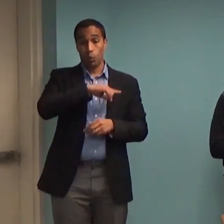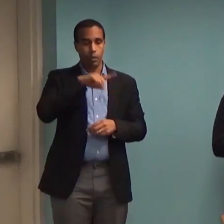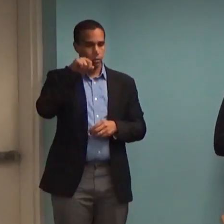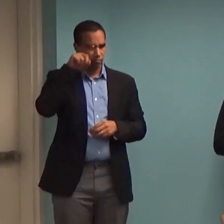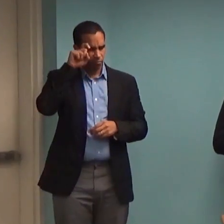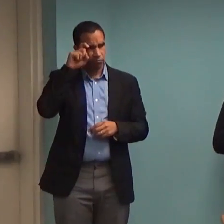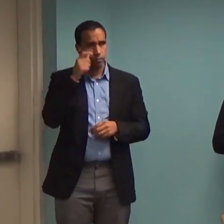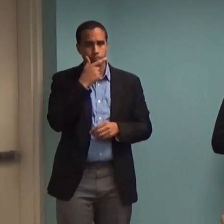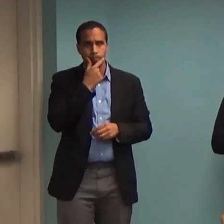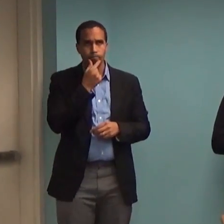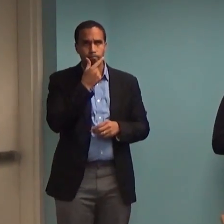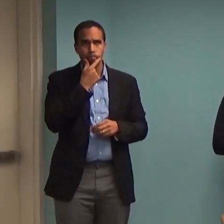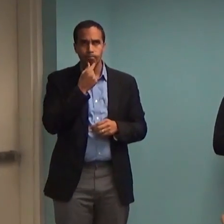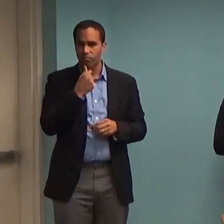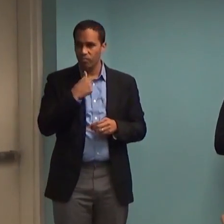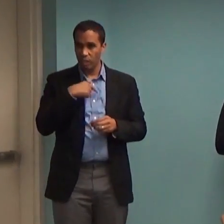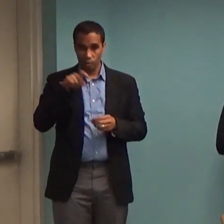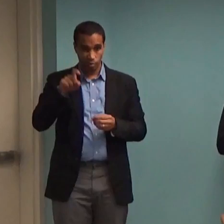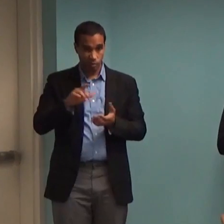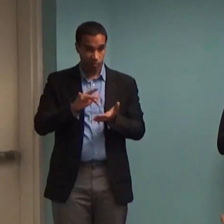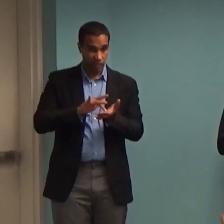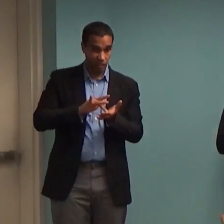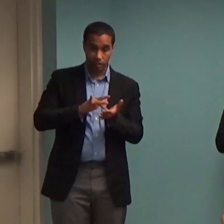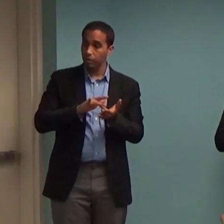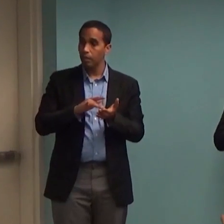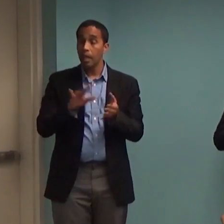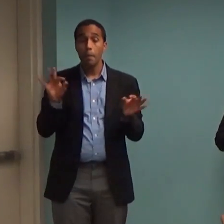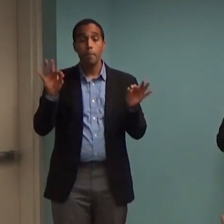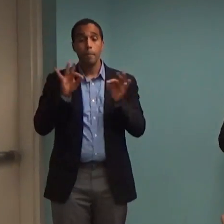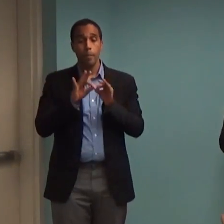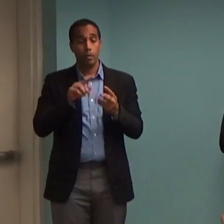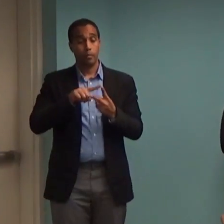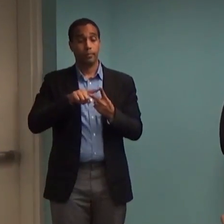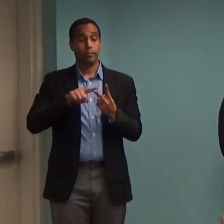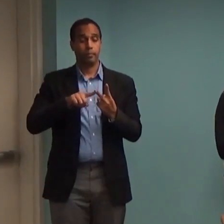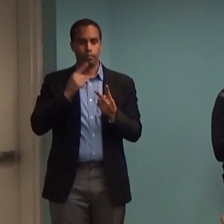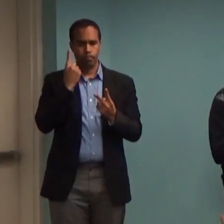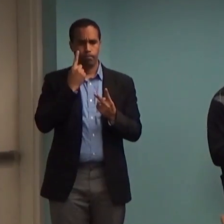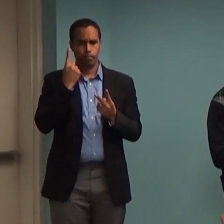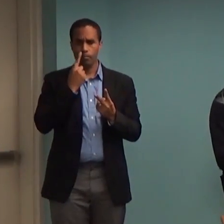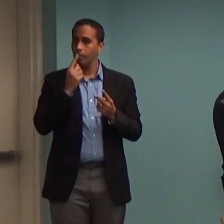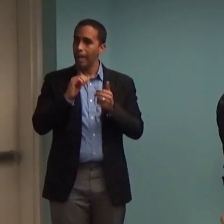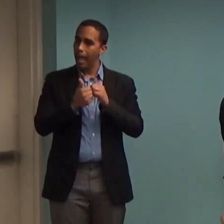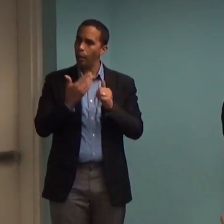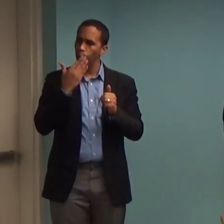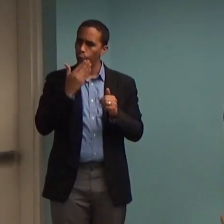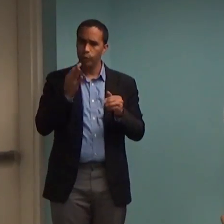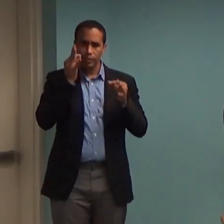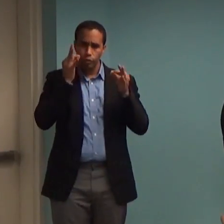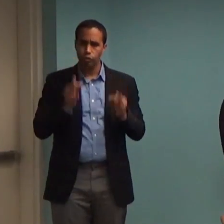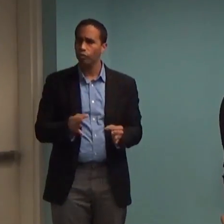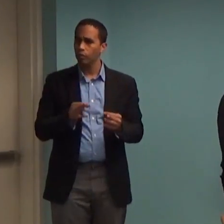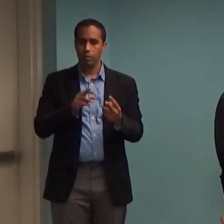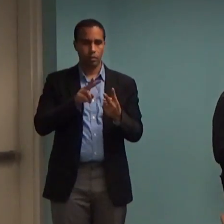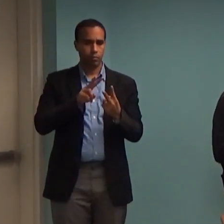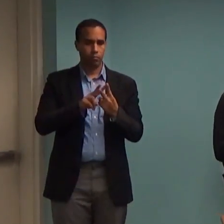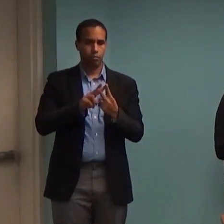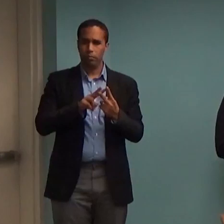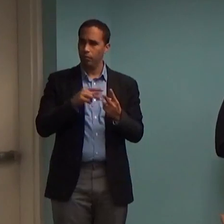couple of questions in order to make a decision in an informed way about whether you should take drugs for the problem. What